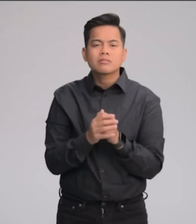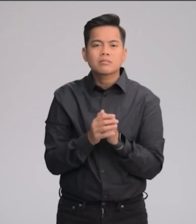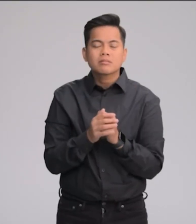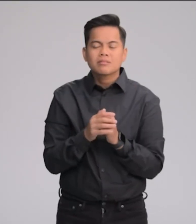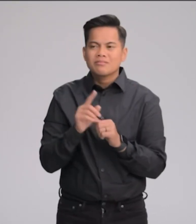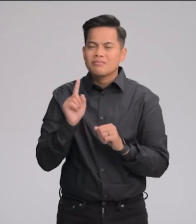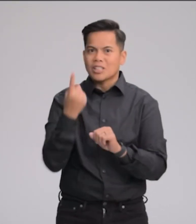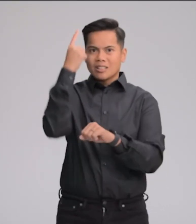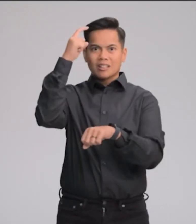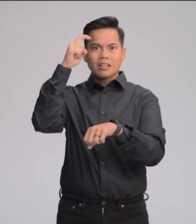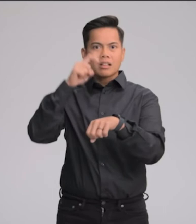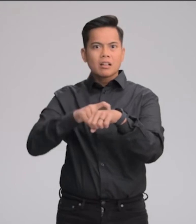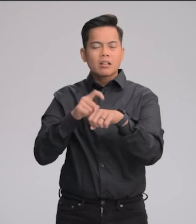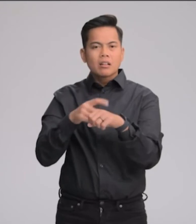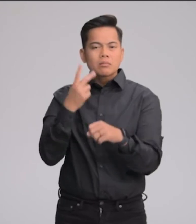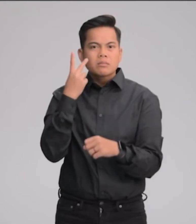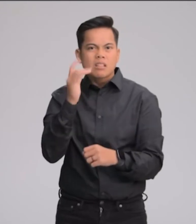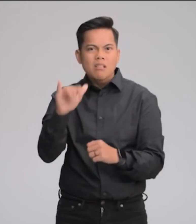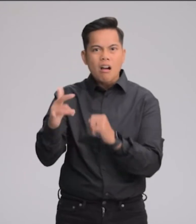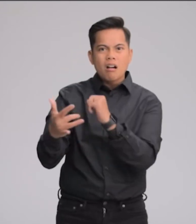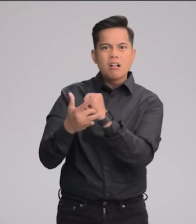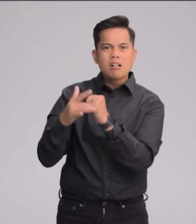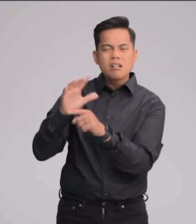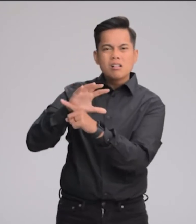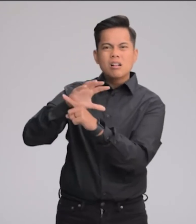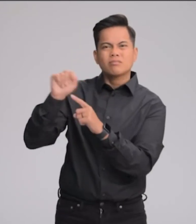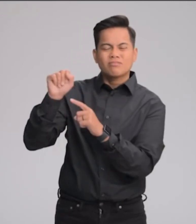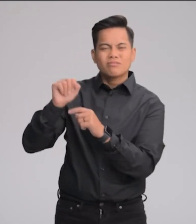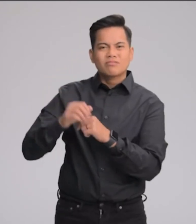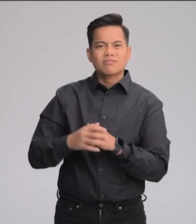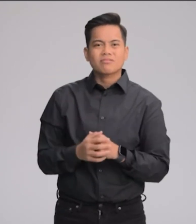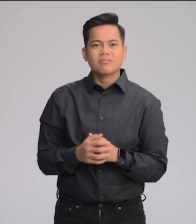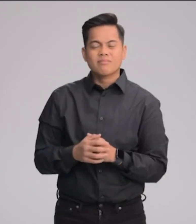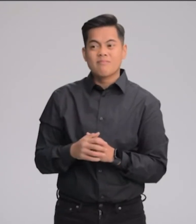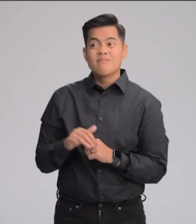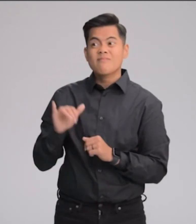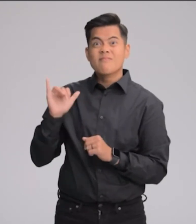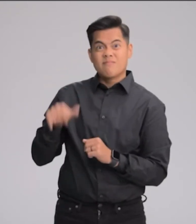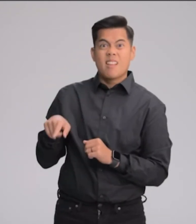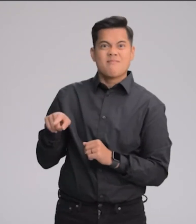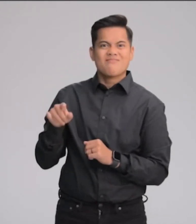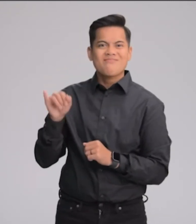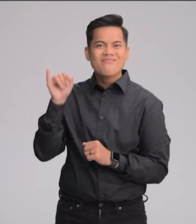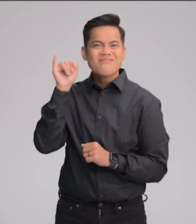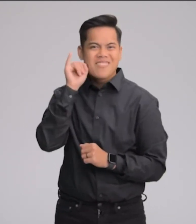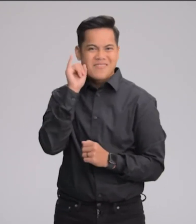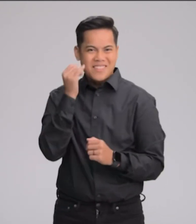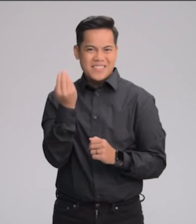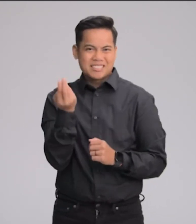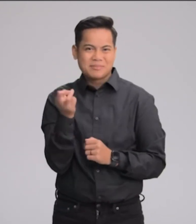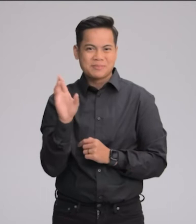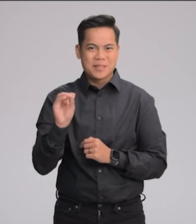and never-before-seen display technology. This is iPhone 14 Pro.